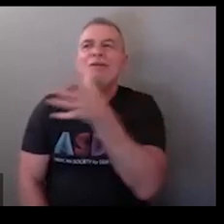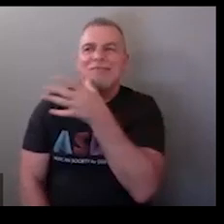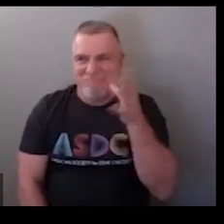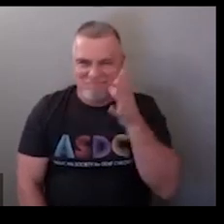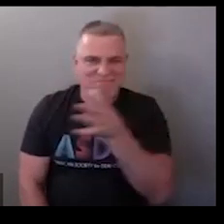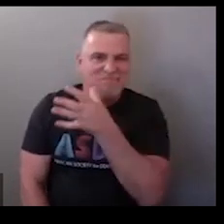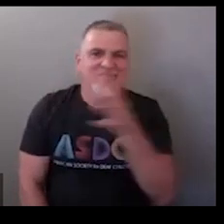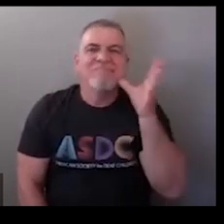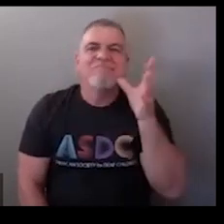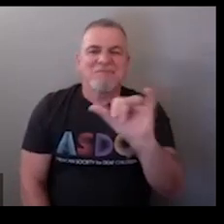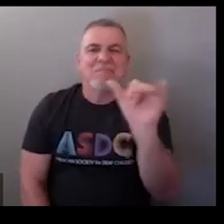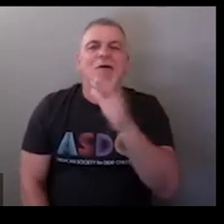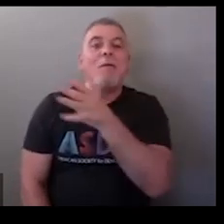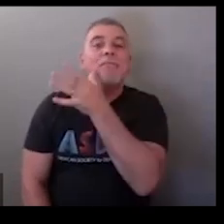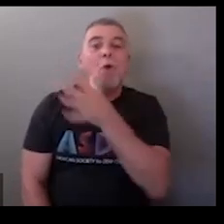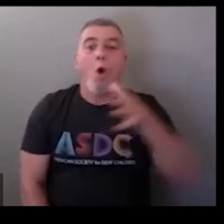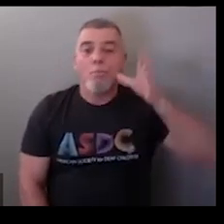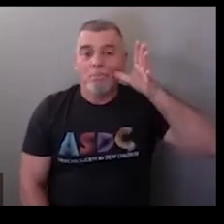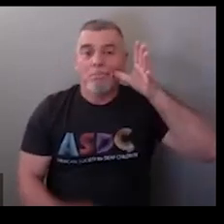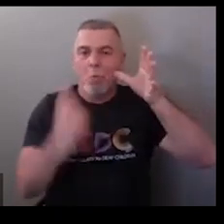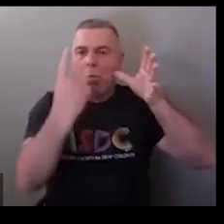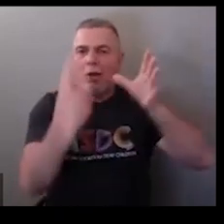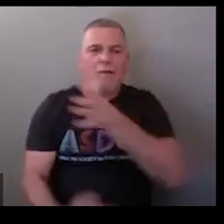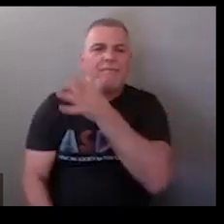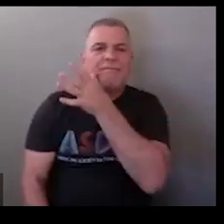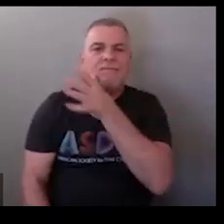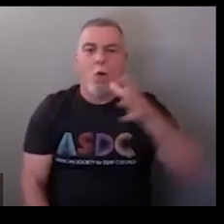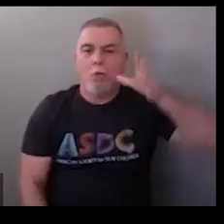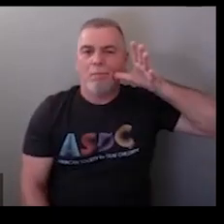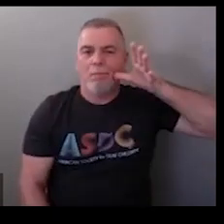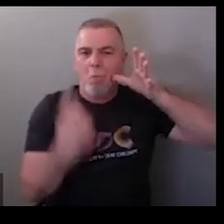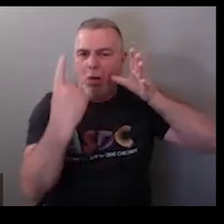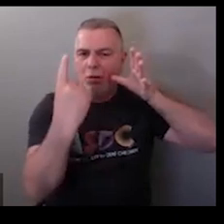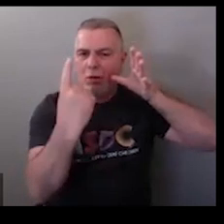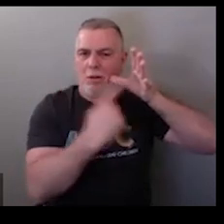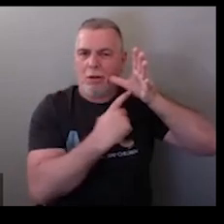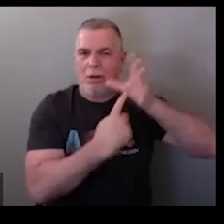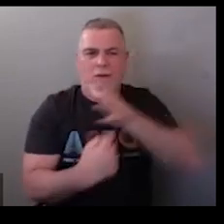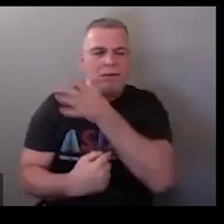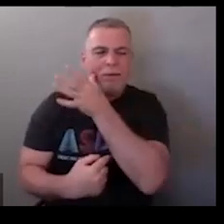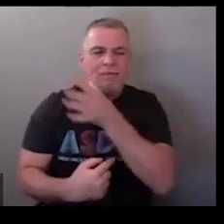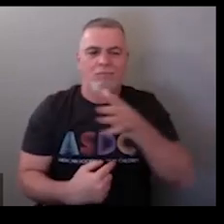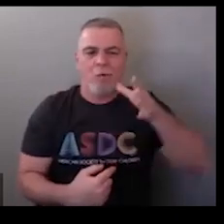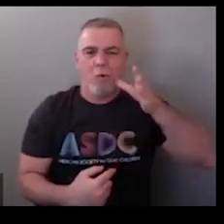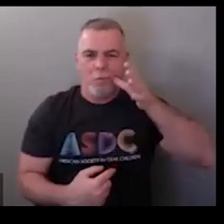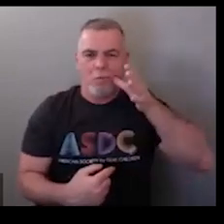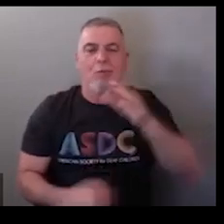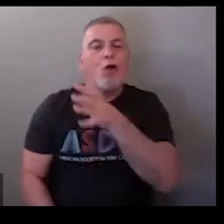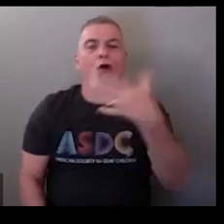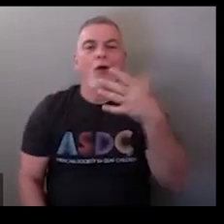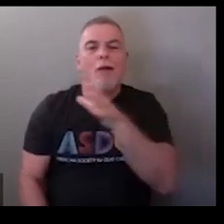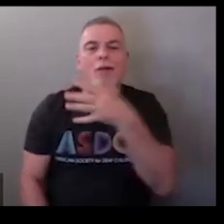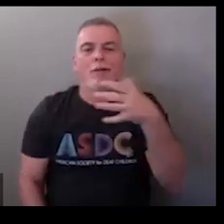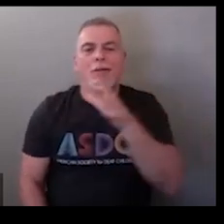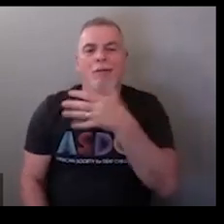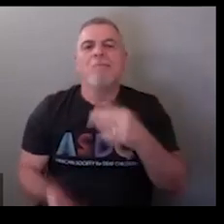rural so this would be farm okay once across is farm one movement is farm